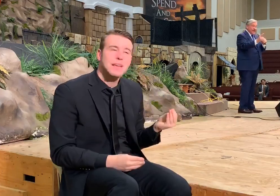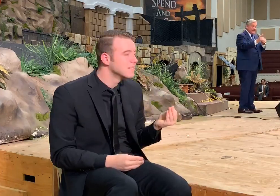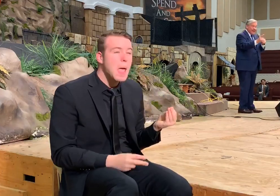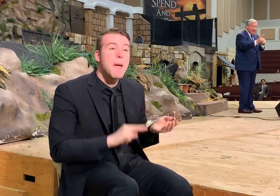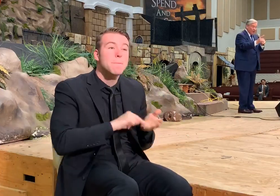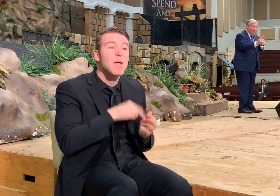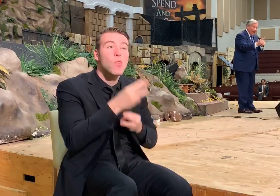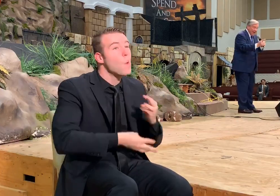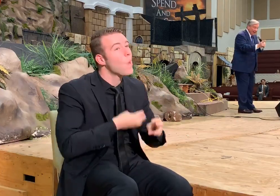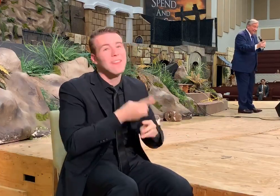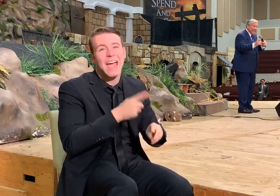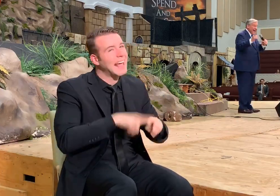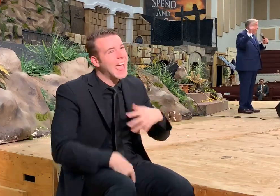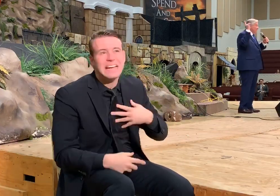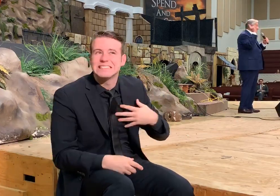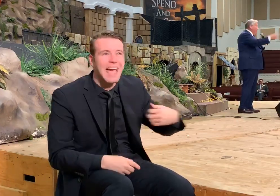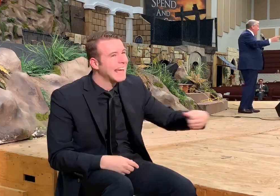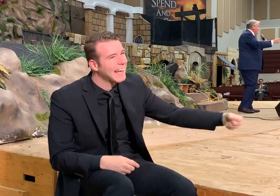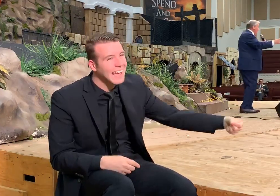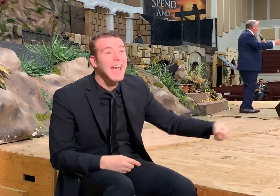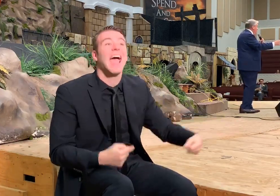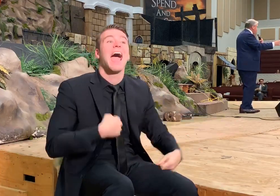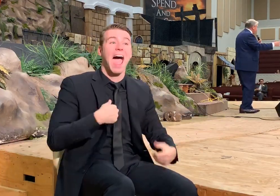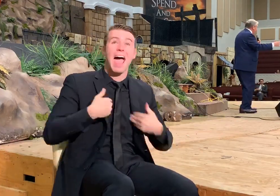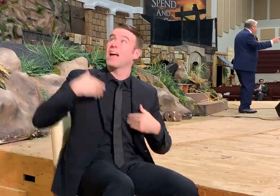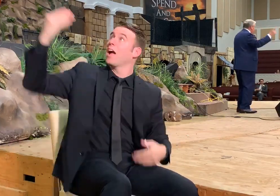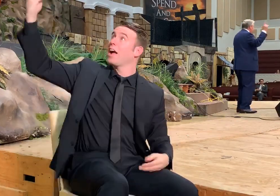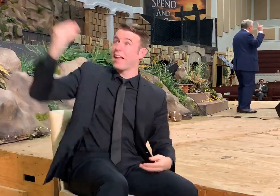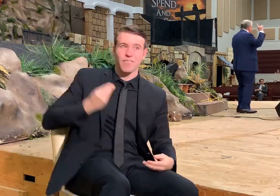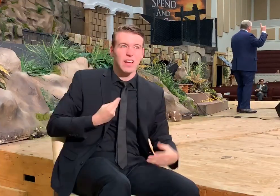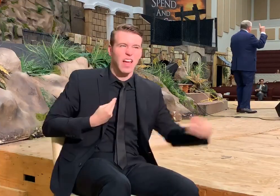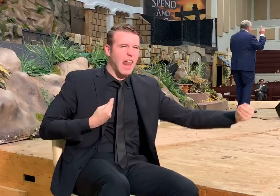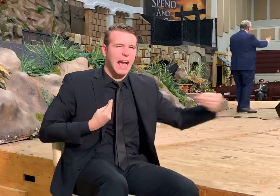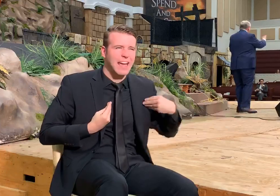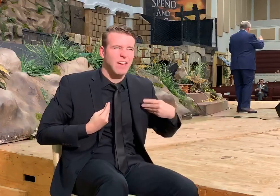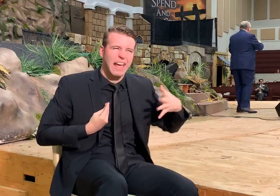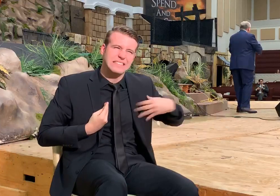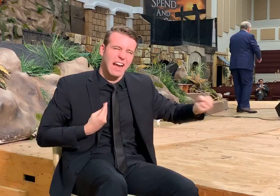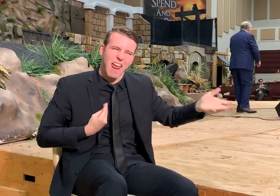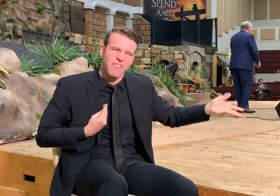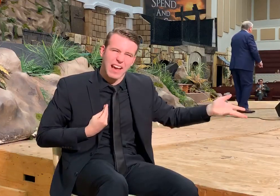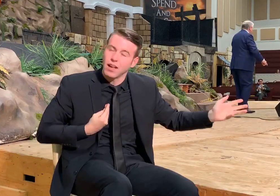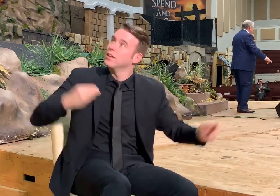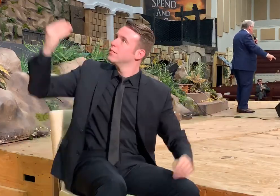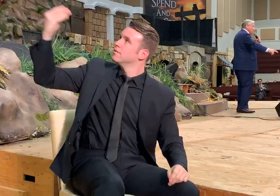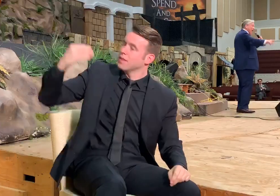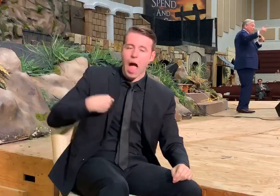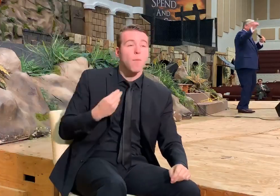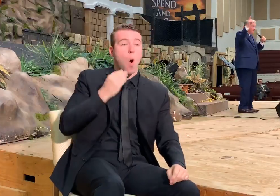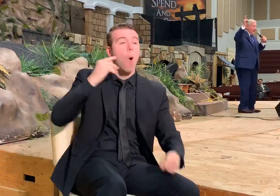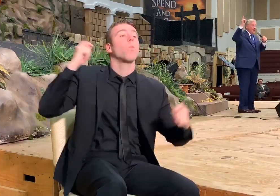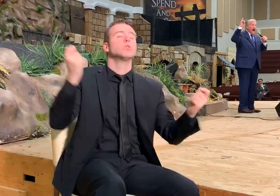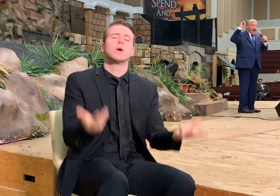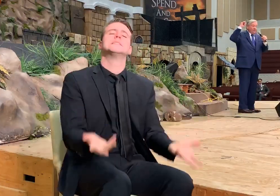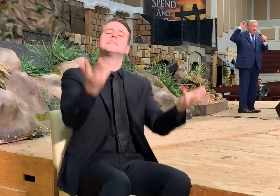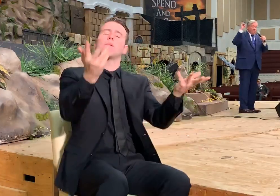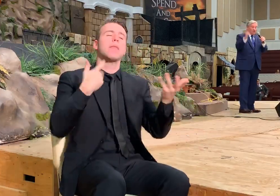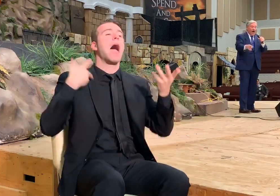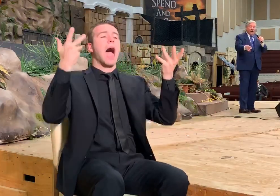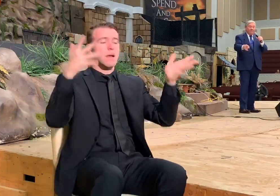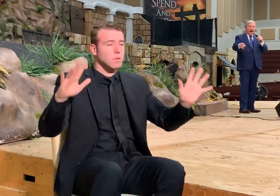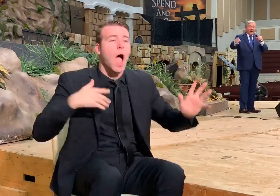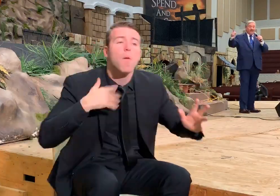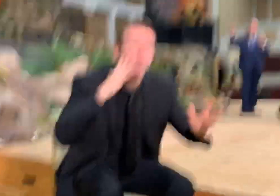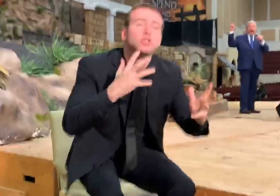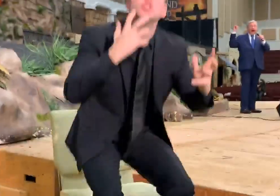world can't take it away. And I've got it in my heart tonight. I'm going to go home and rejoice about it. Stand with me. I'm going